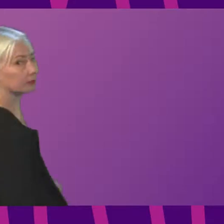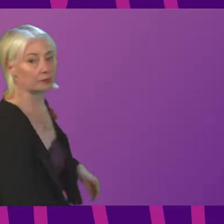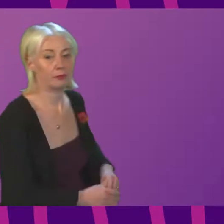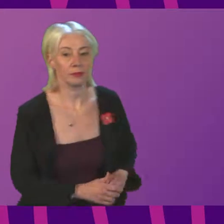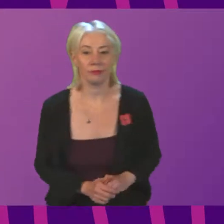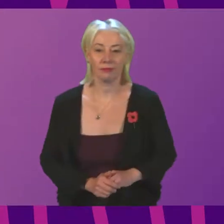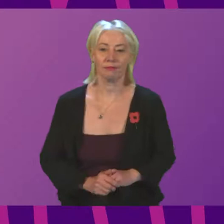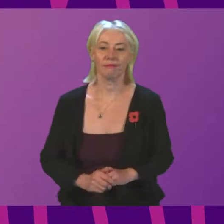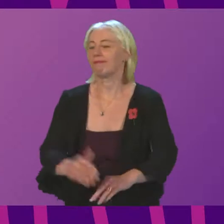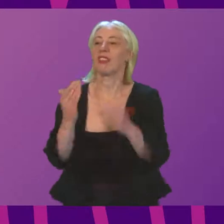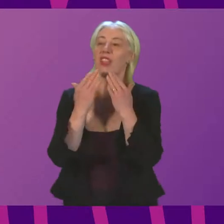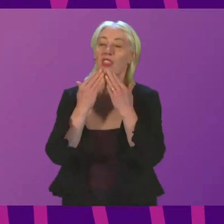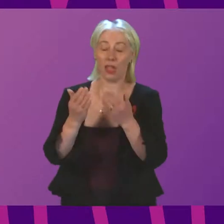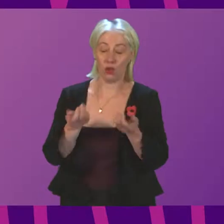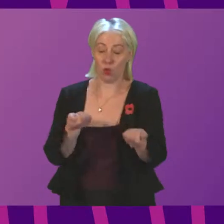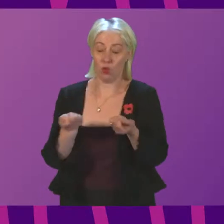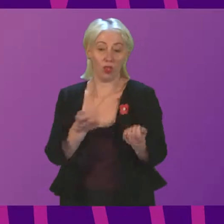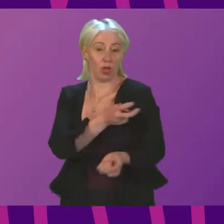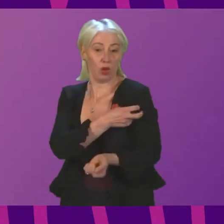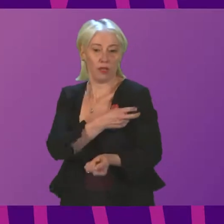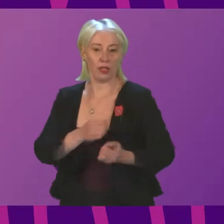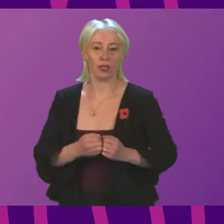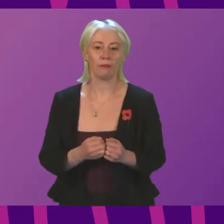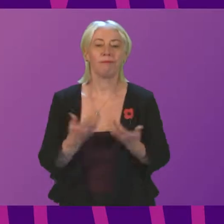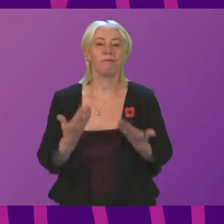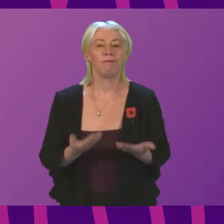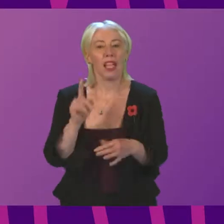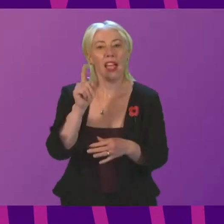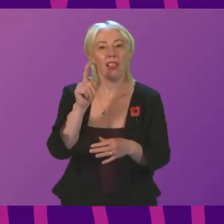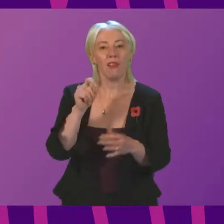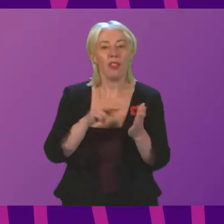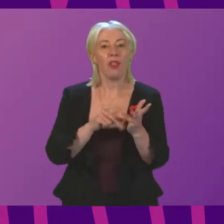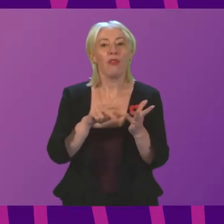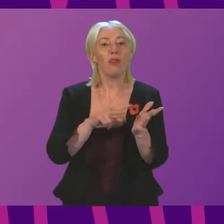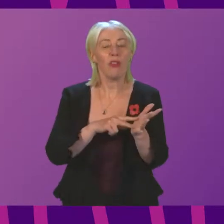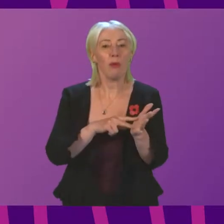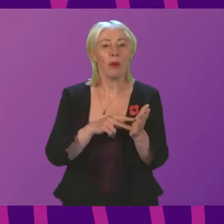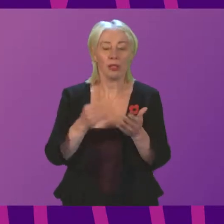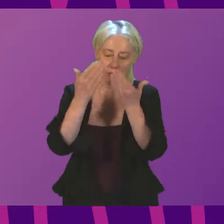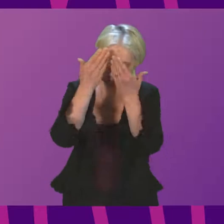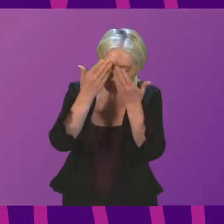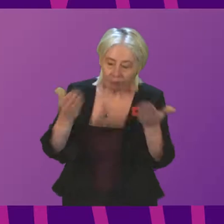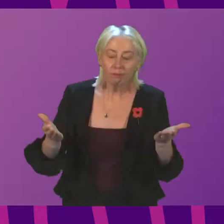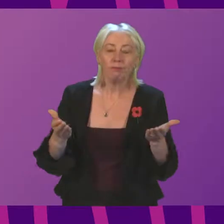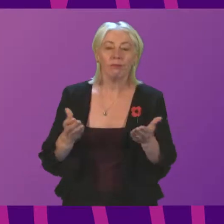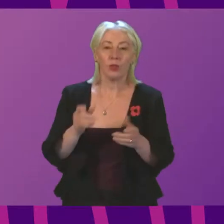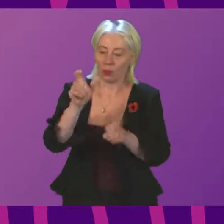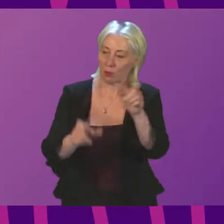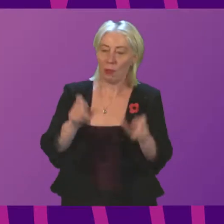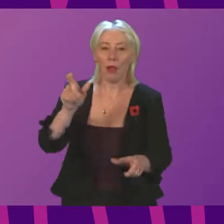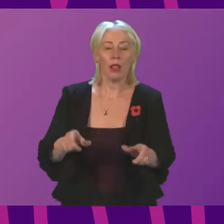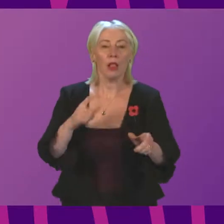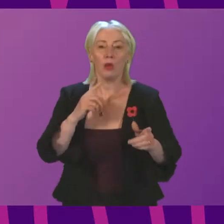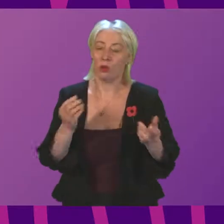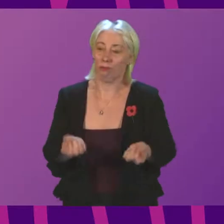very much, Presiding Officer. On this, the 11th of November, we pay tribute to those who gave so much and